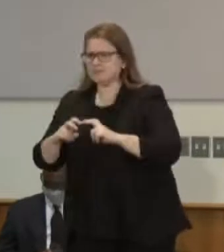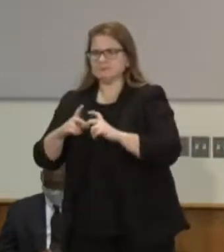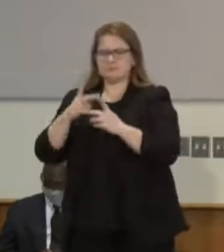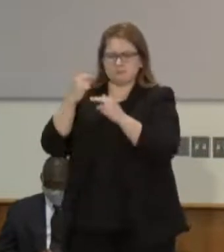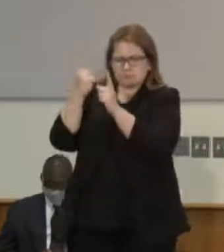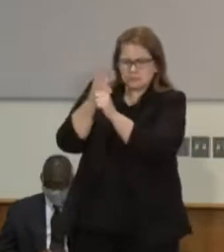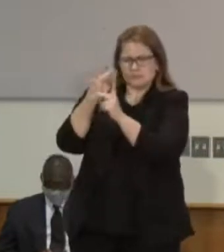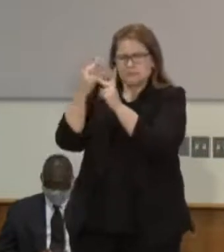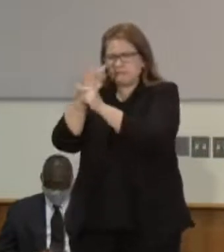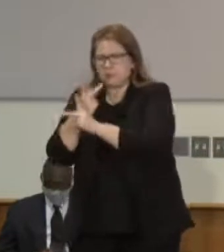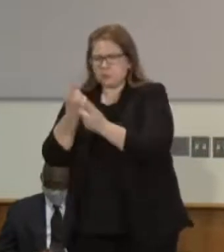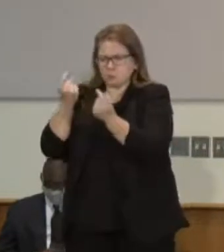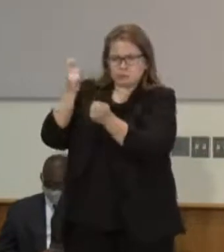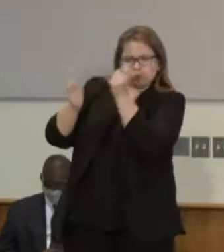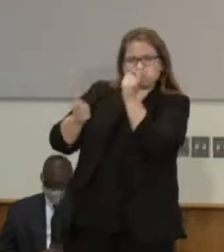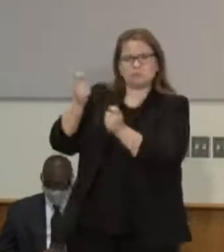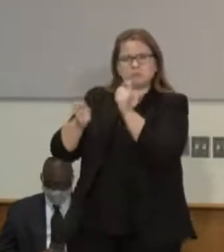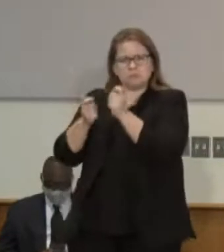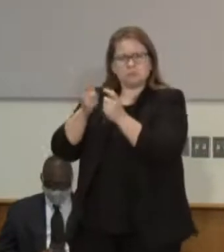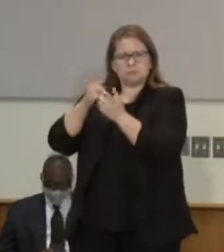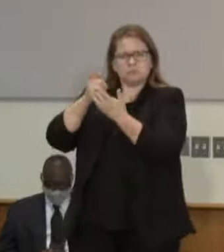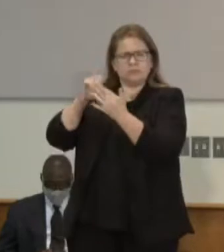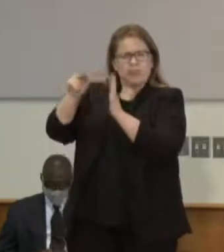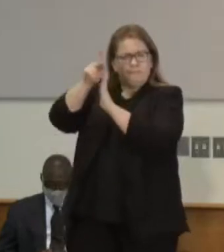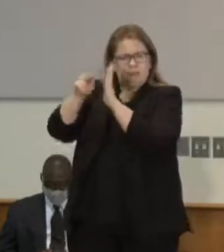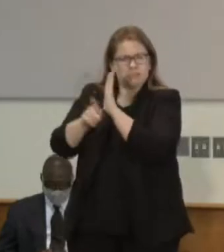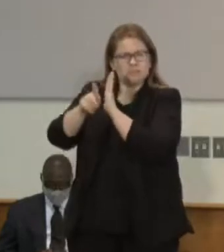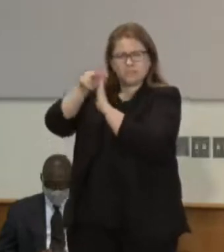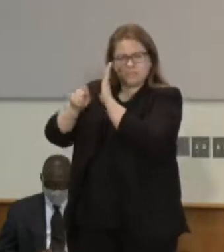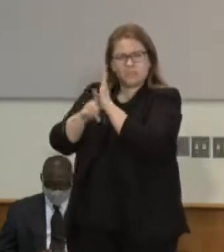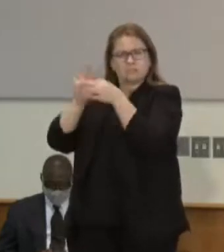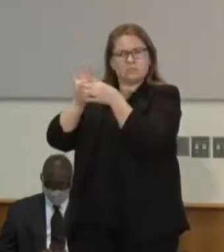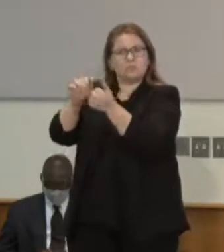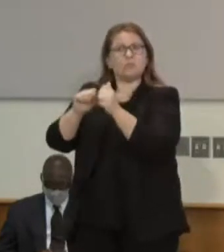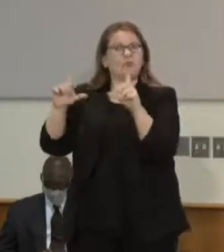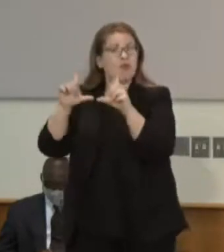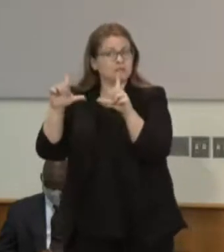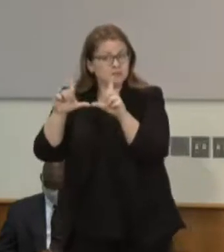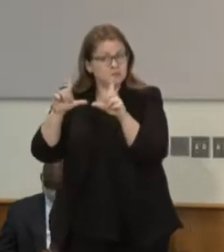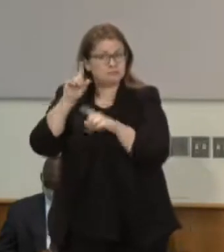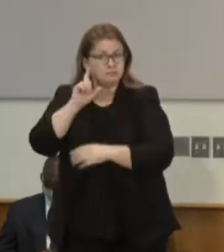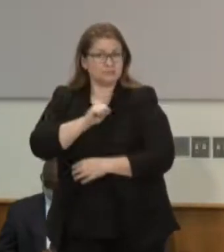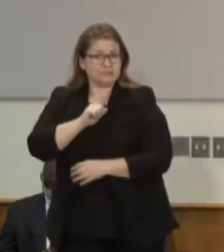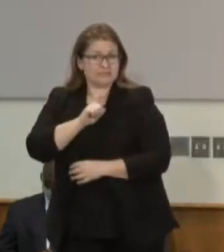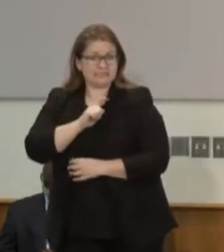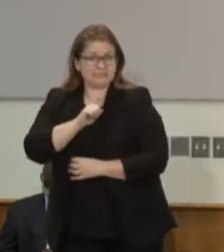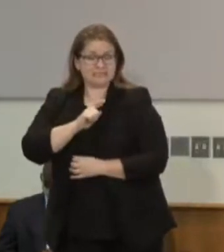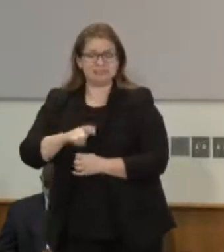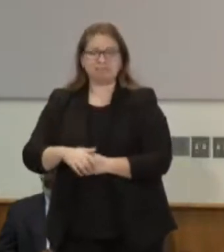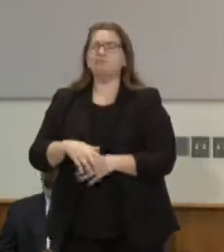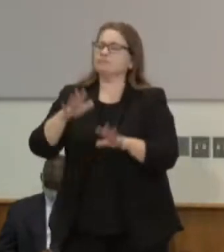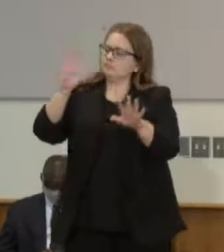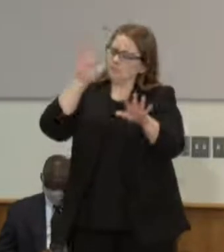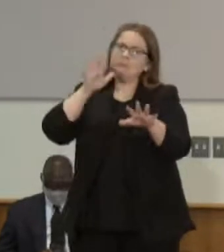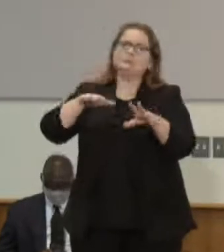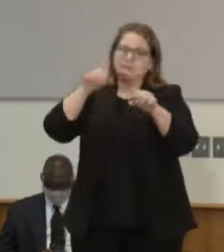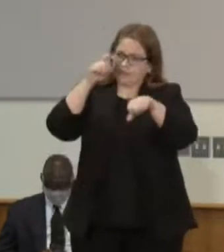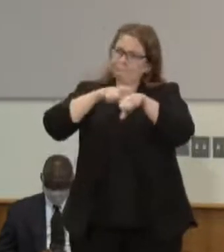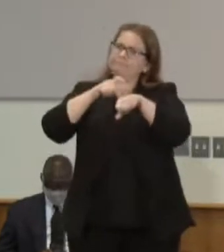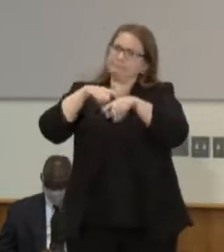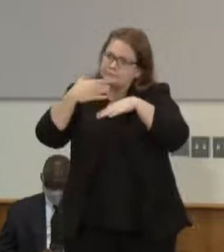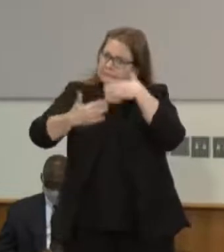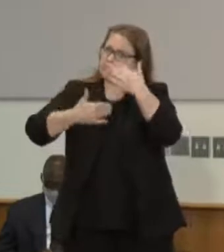calibrate policy and licensing requirements it's gonna take a while but that's the long